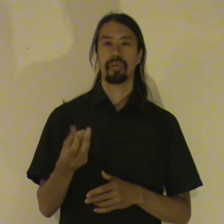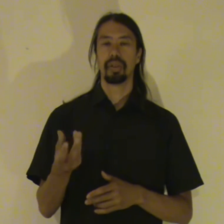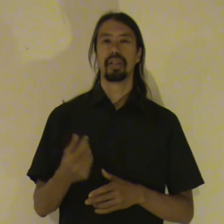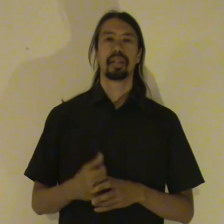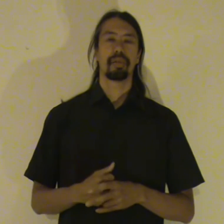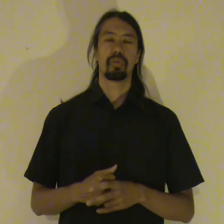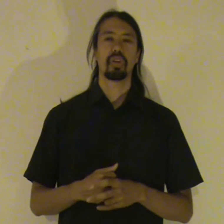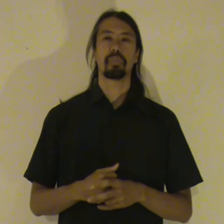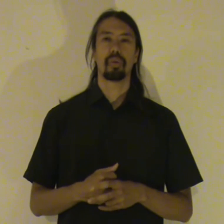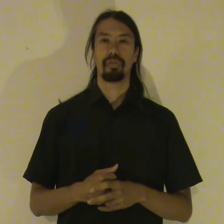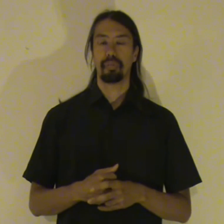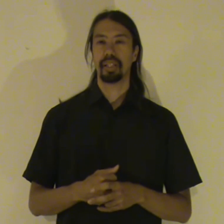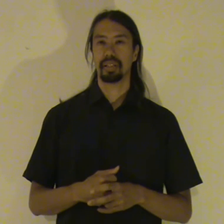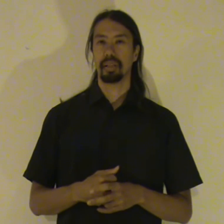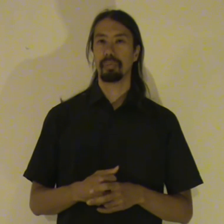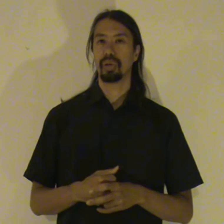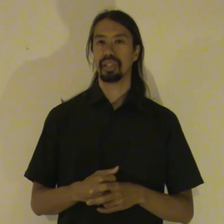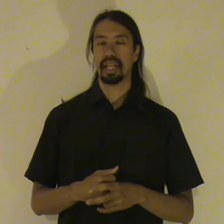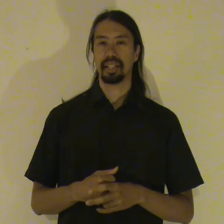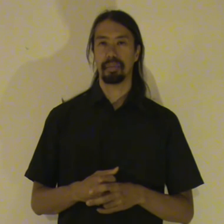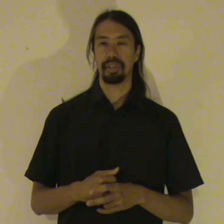give you a lot more information. Than a purely static image.